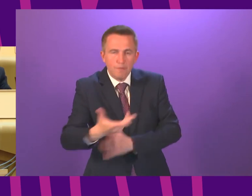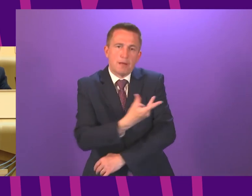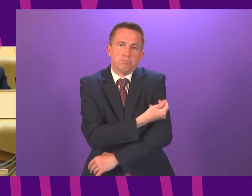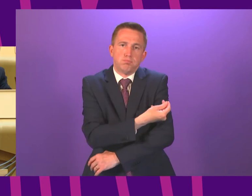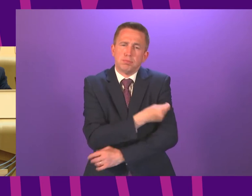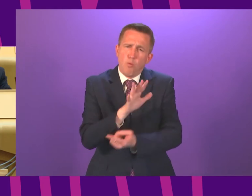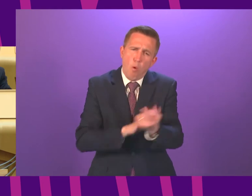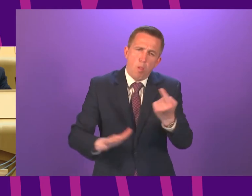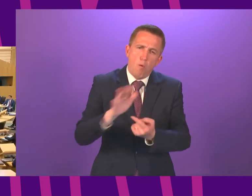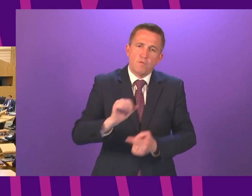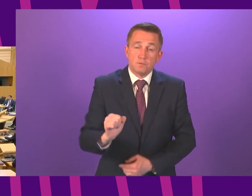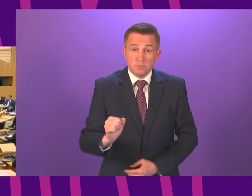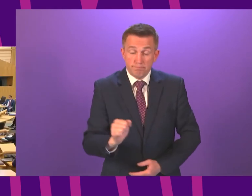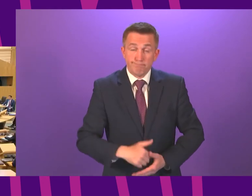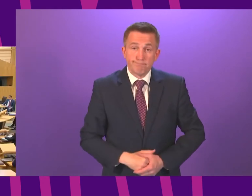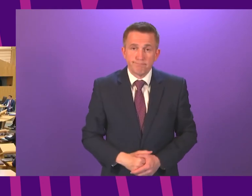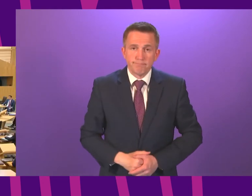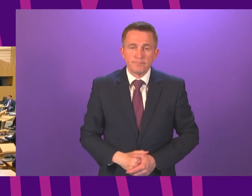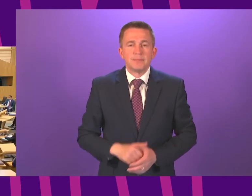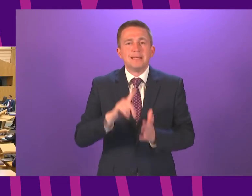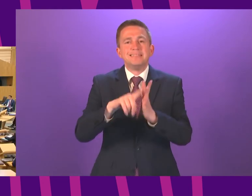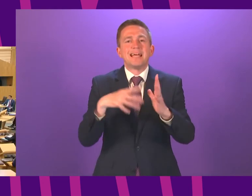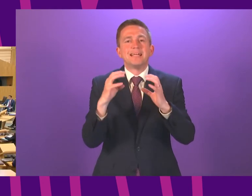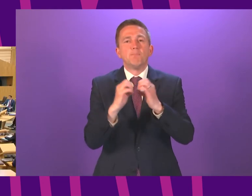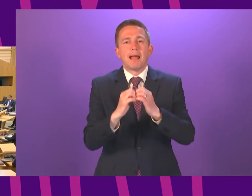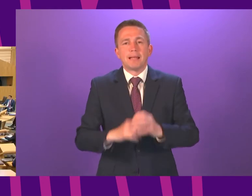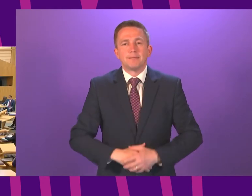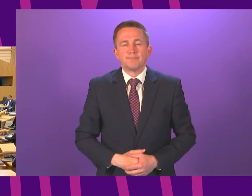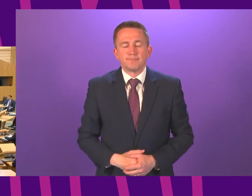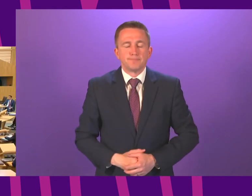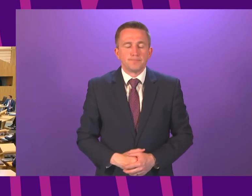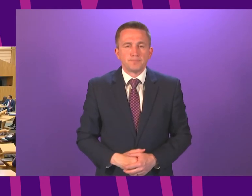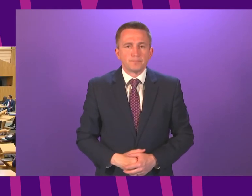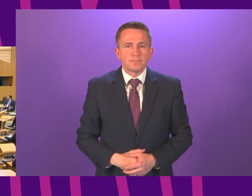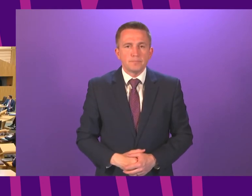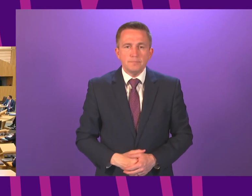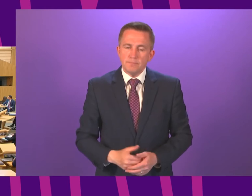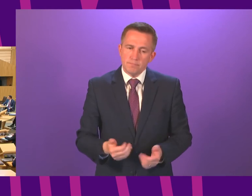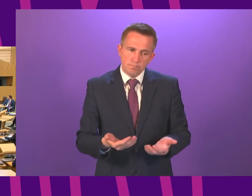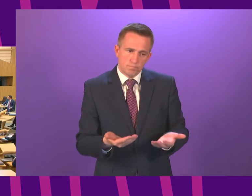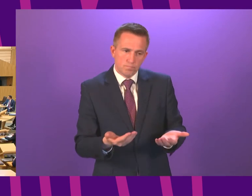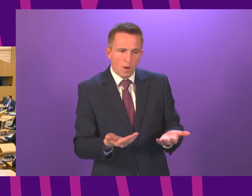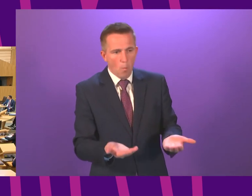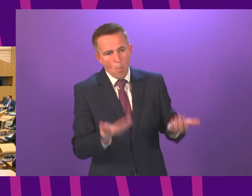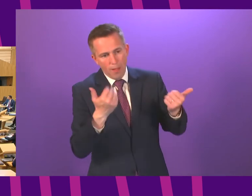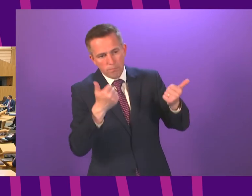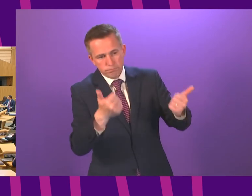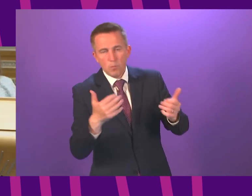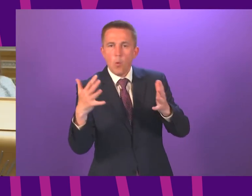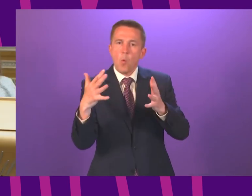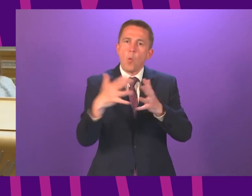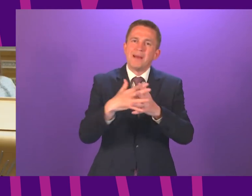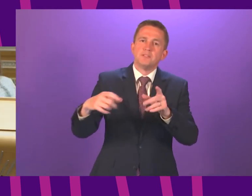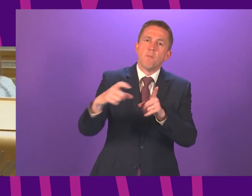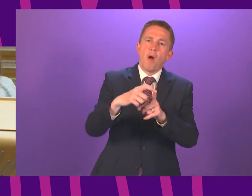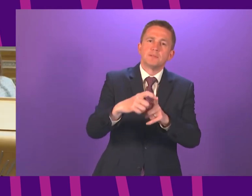community across the country Jackie Bailey to be followed by Willie Coffey Can I also welcome the announcement about Western Bartonshire